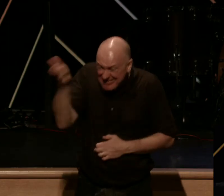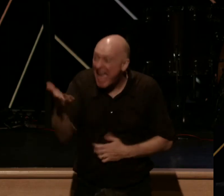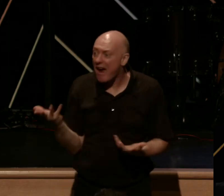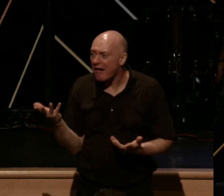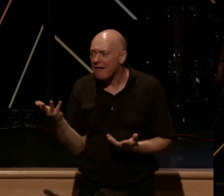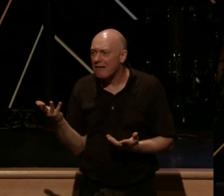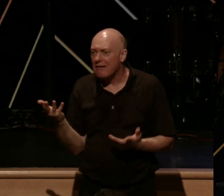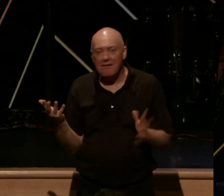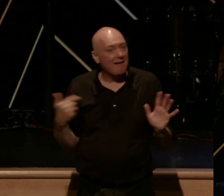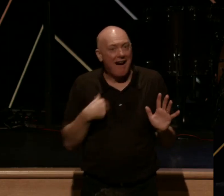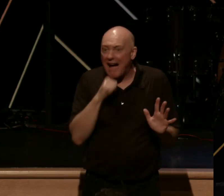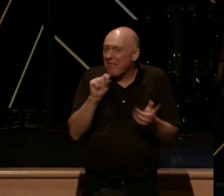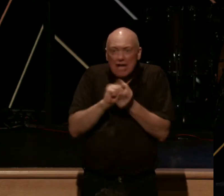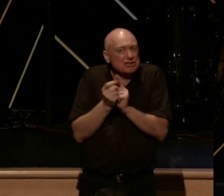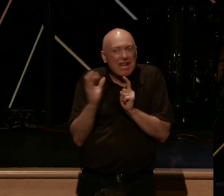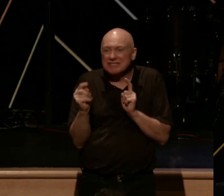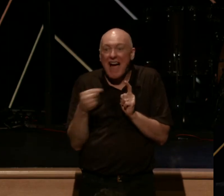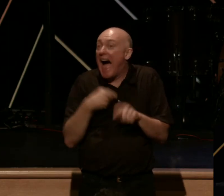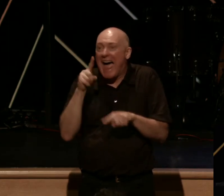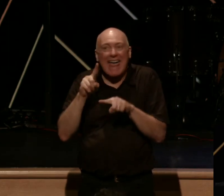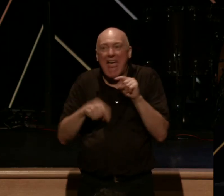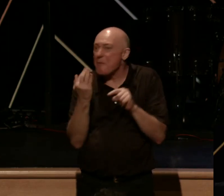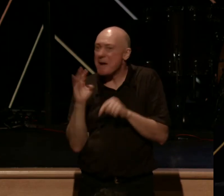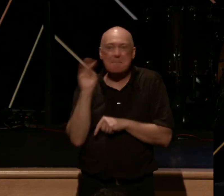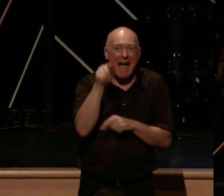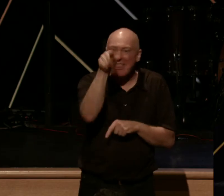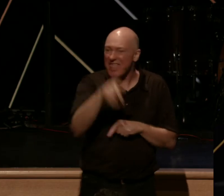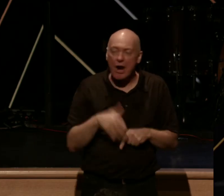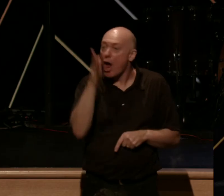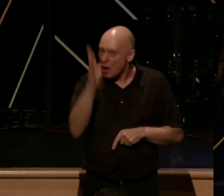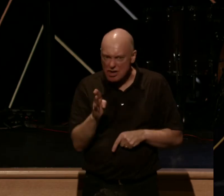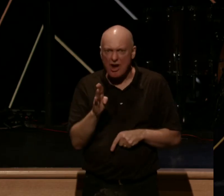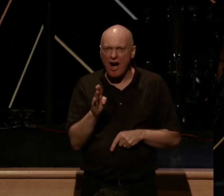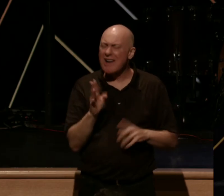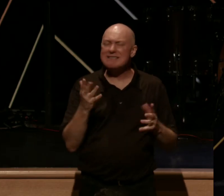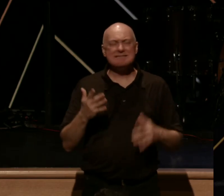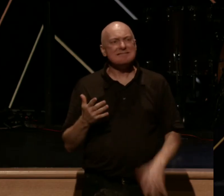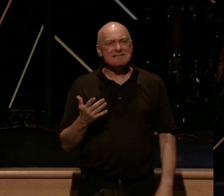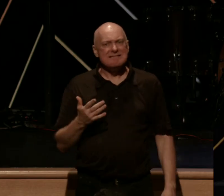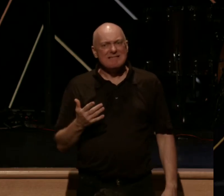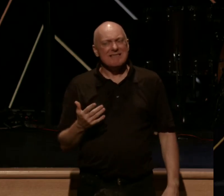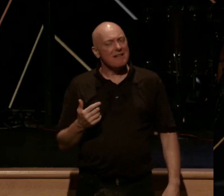change it for the world, and I can't wait to get back. God has really placed those folks in my heart.